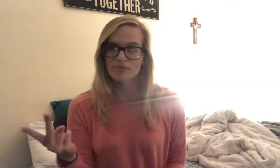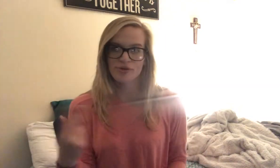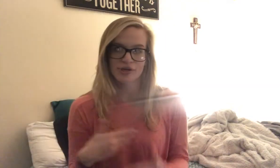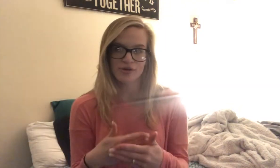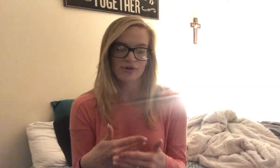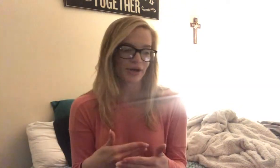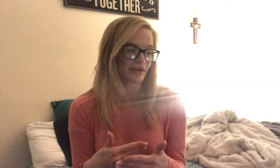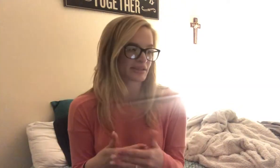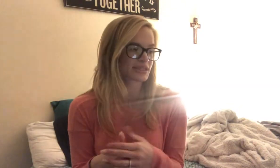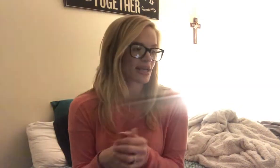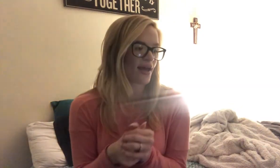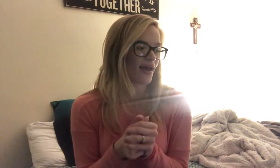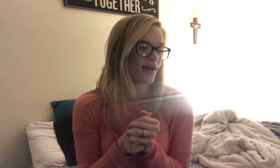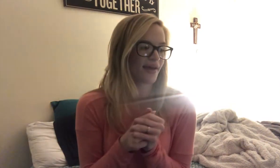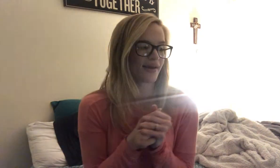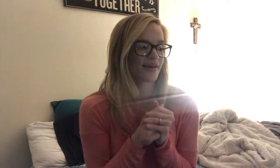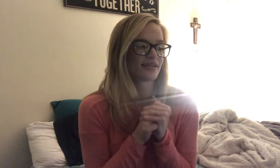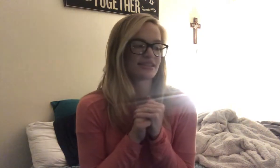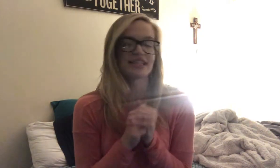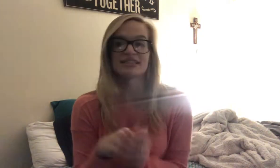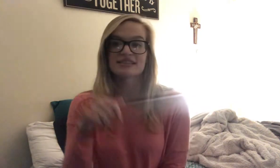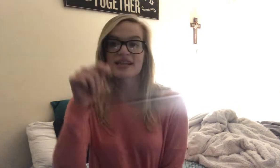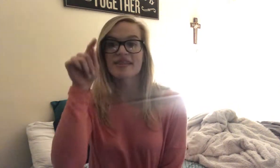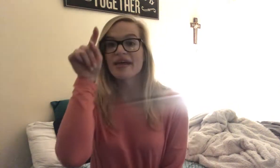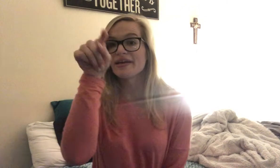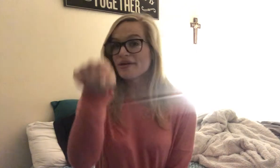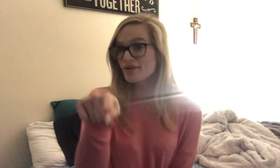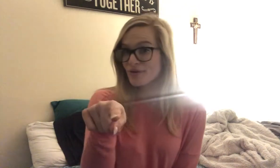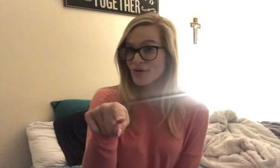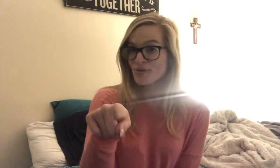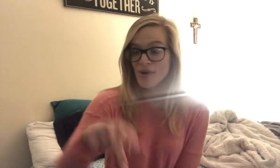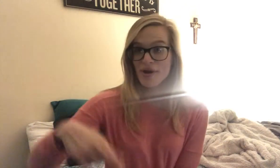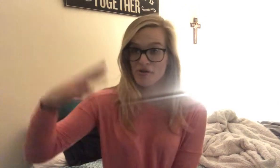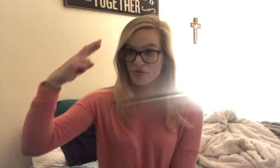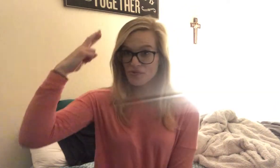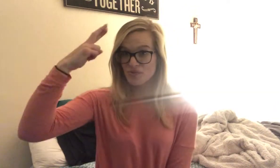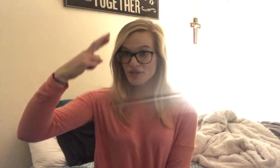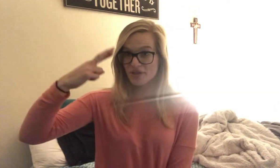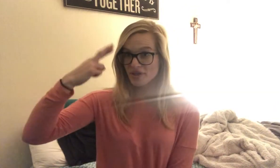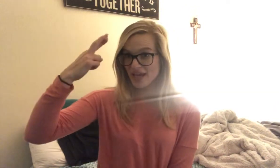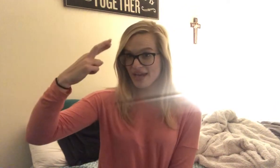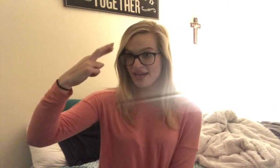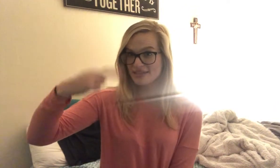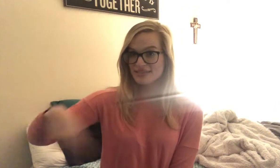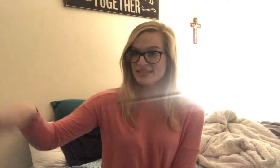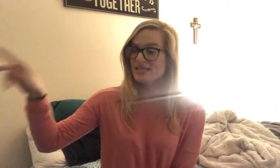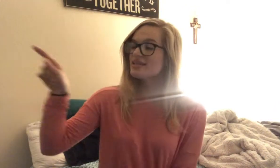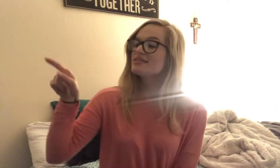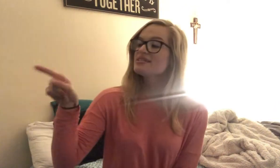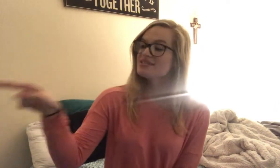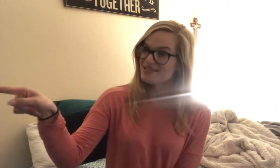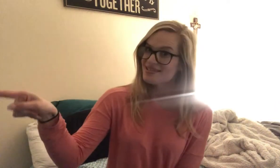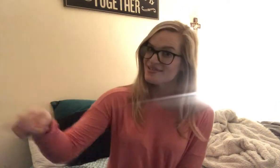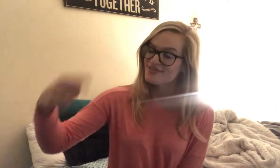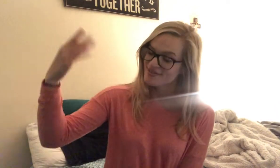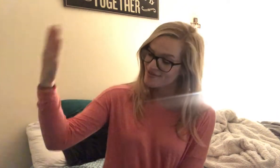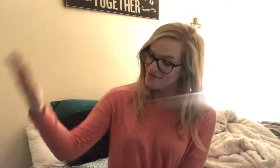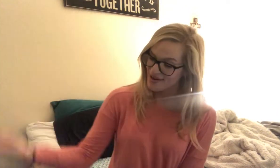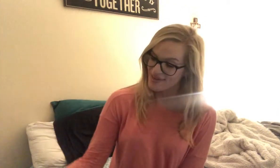pre-chorus. And it says. Then you. Realize. She's. Right